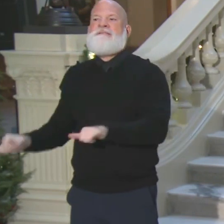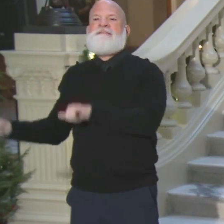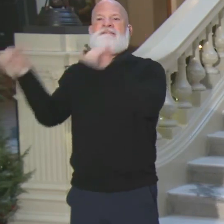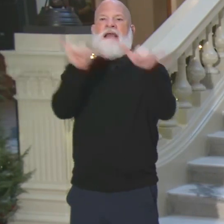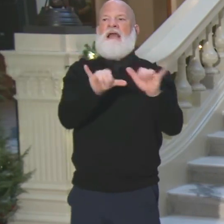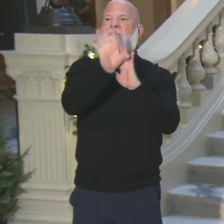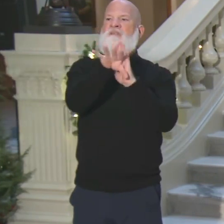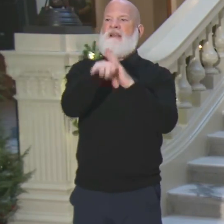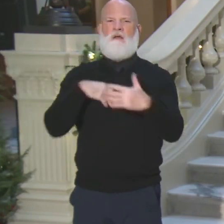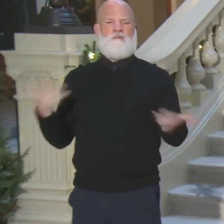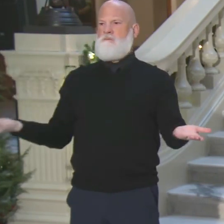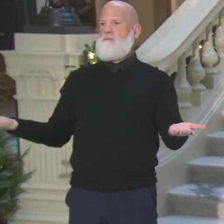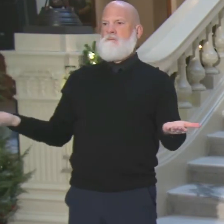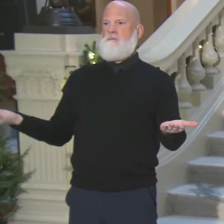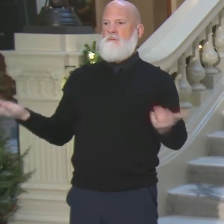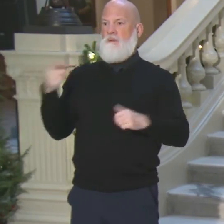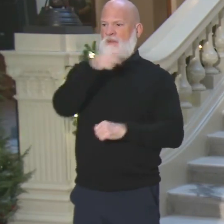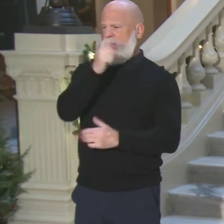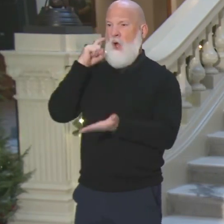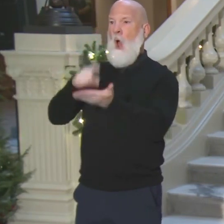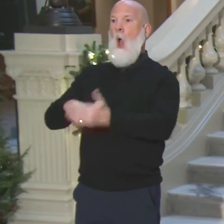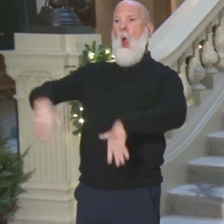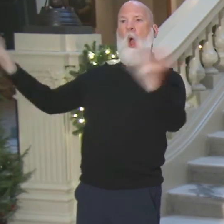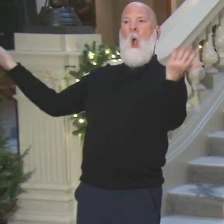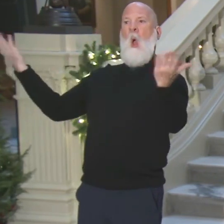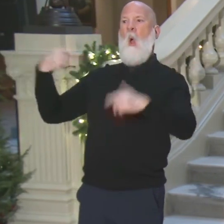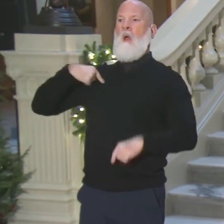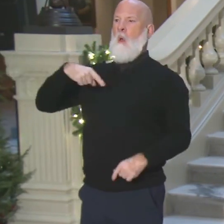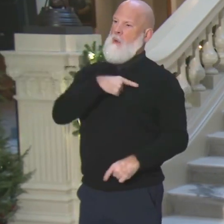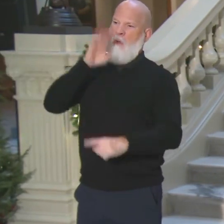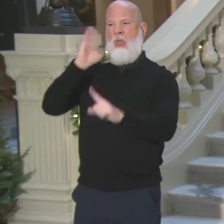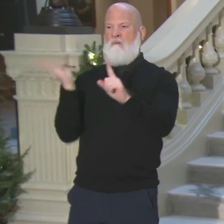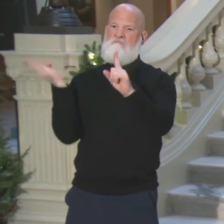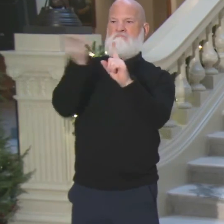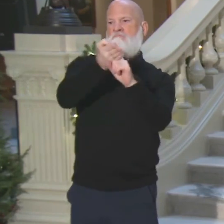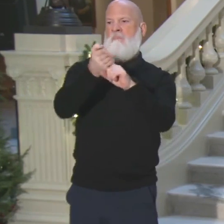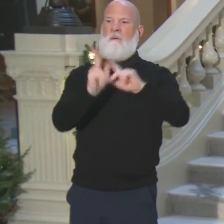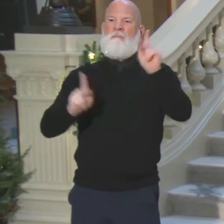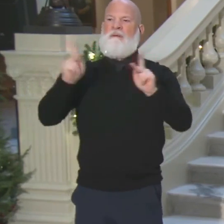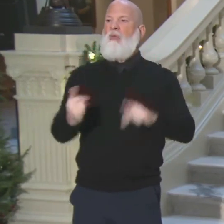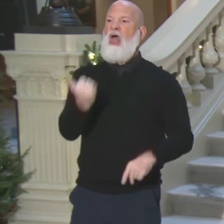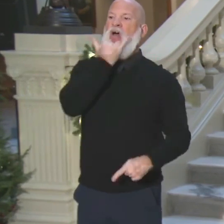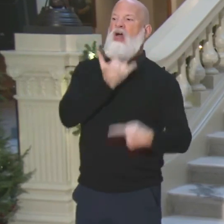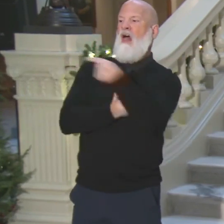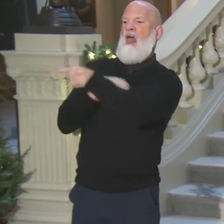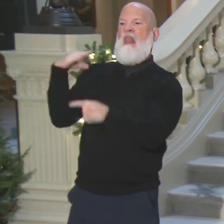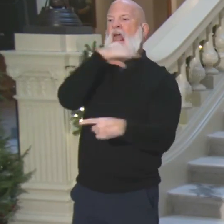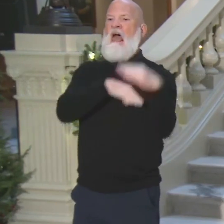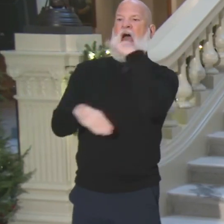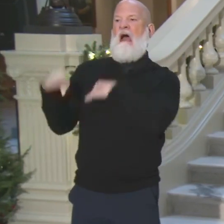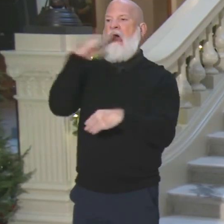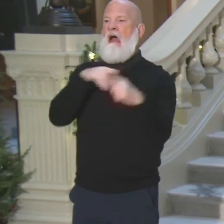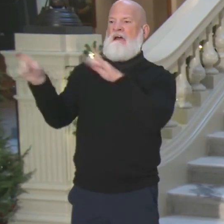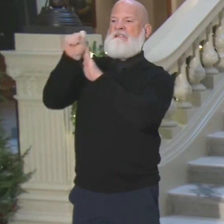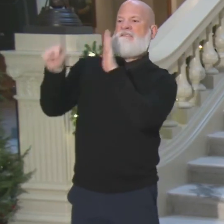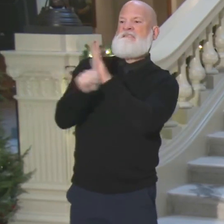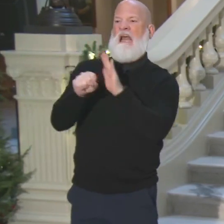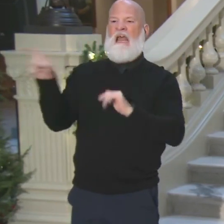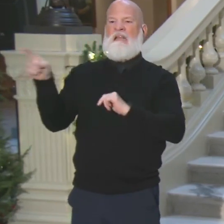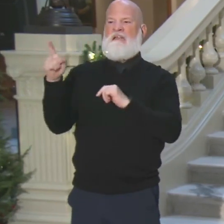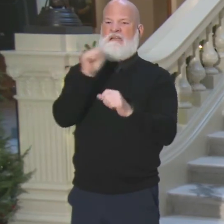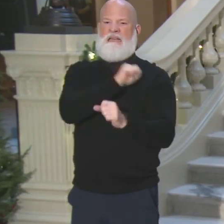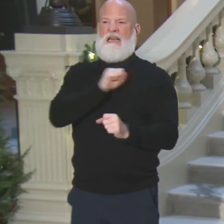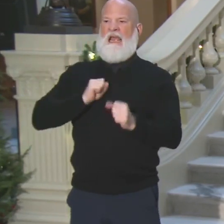could see. And they chose to mislead state senators and the public about what was on that video. I'm quite sure that they will